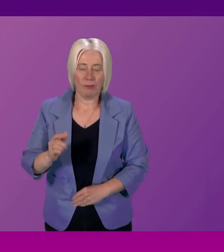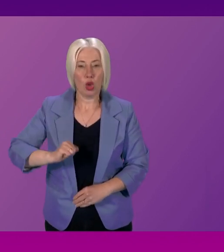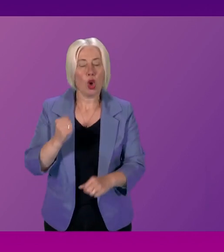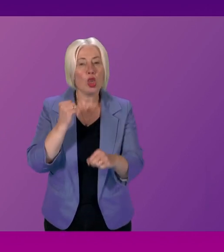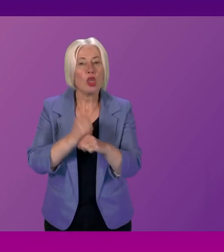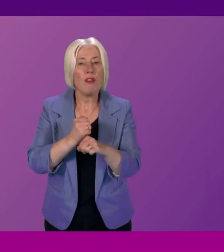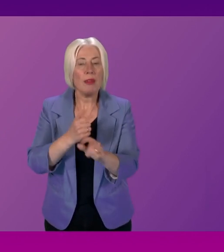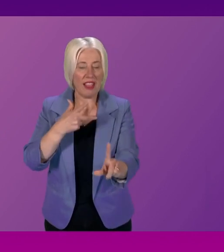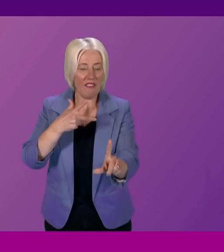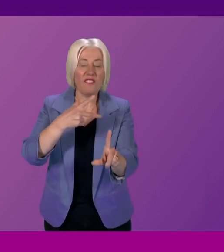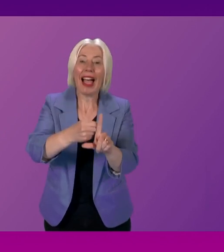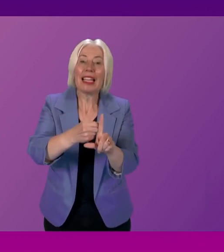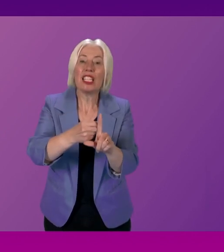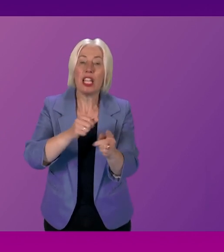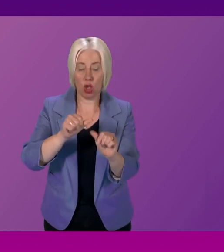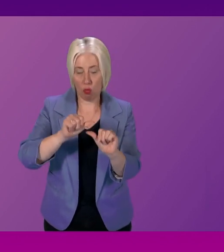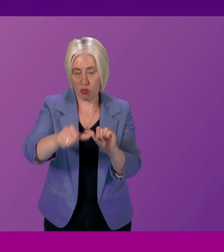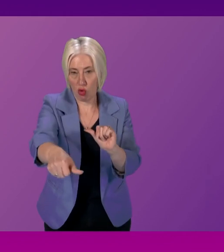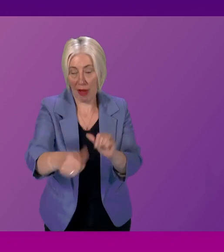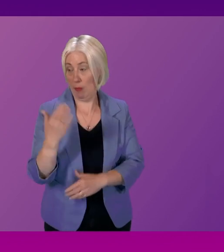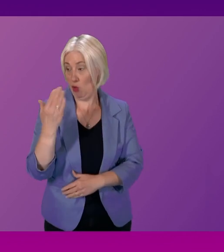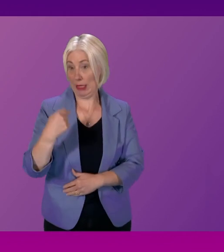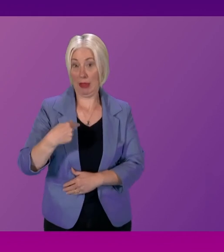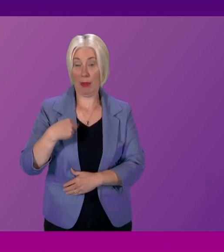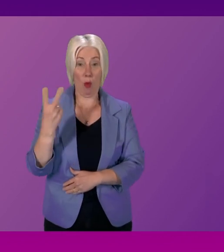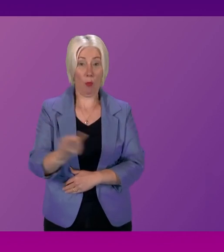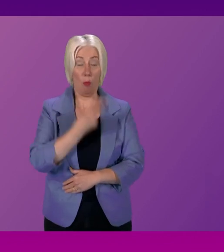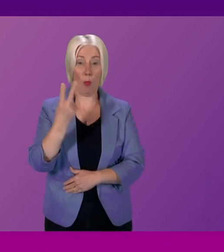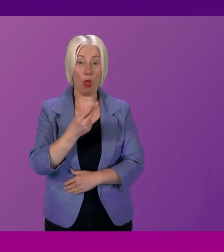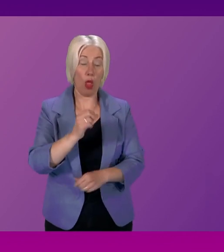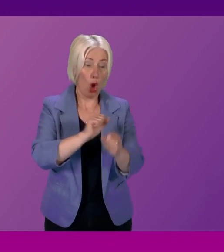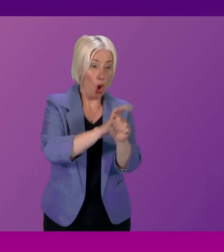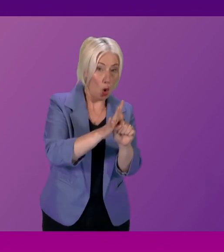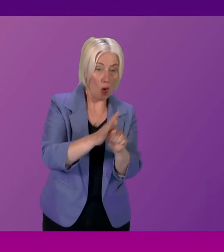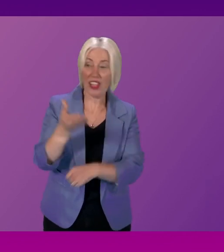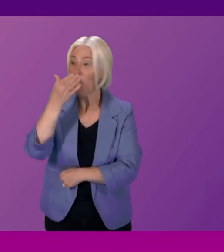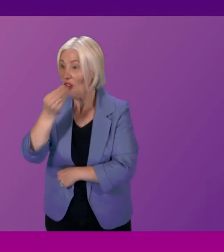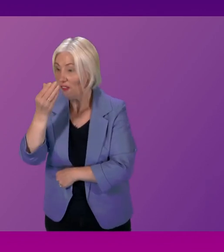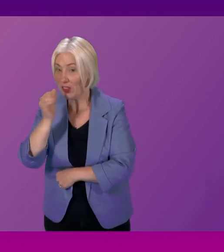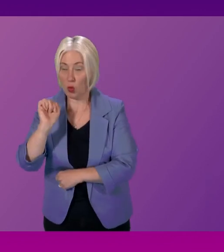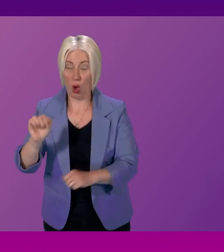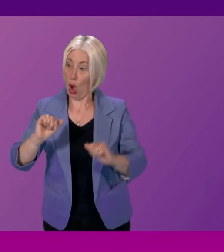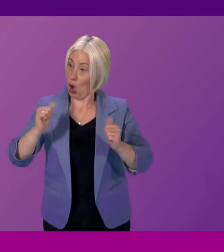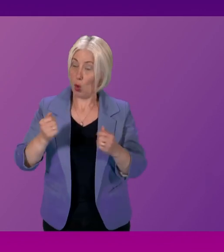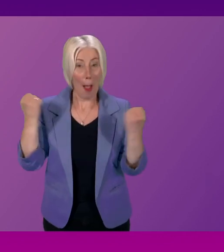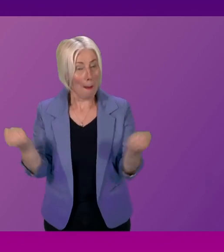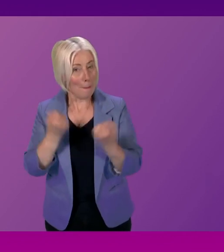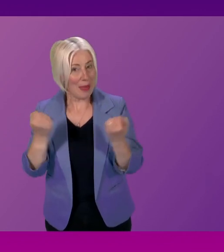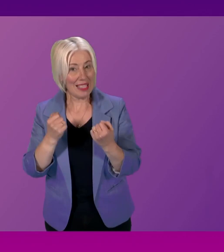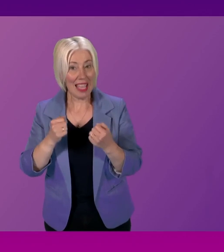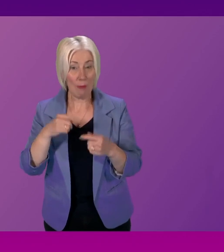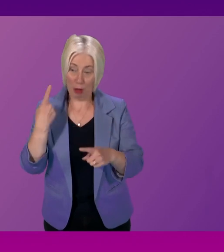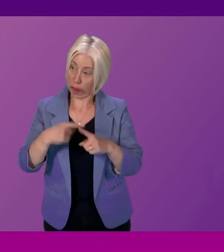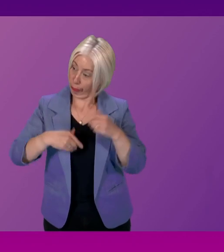Government's vaccination programme, I recently had both the COVID and the flu vaccines at a very busy, efficient and, indeed, friendly vaccine